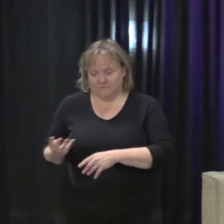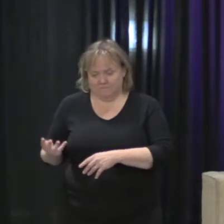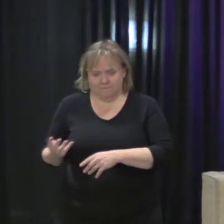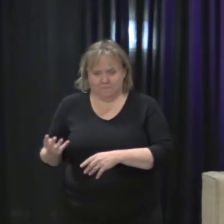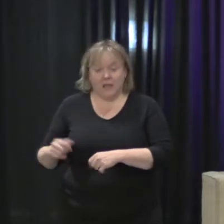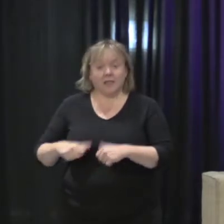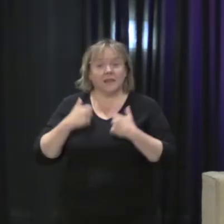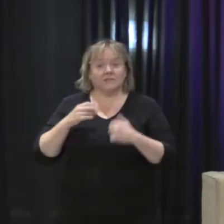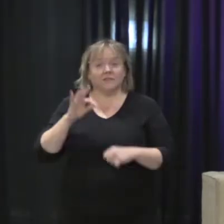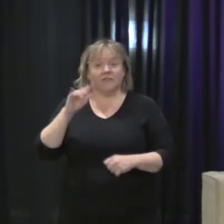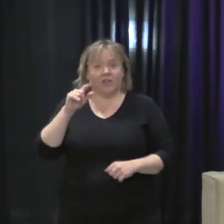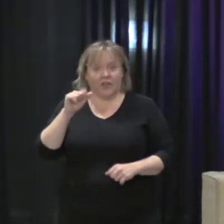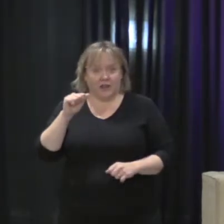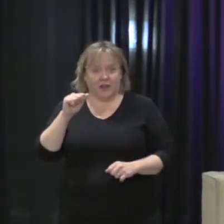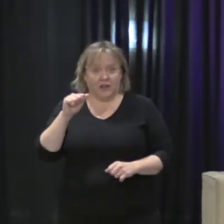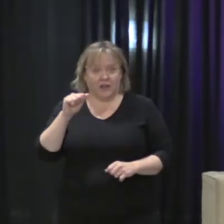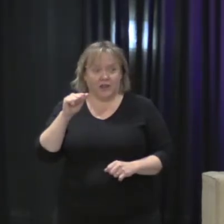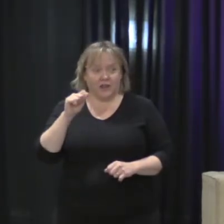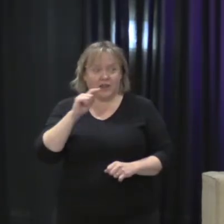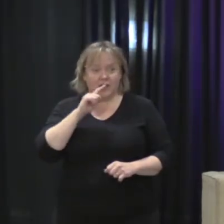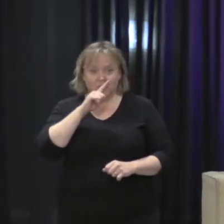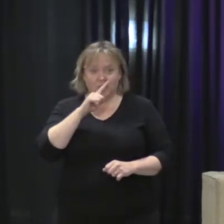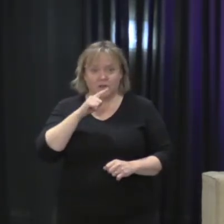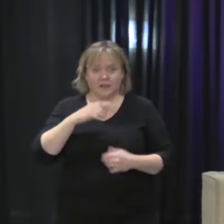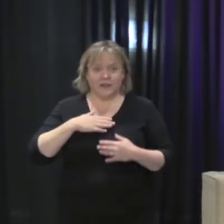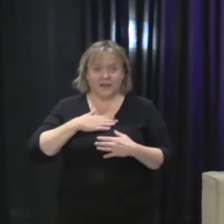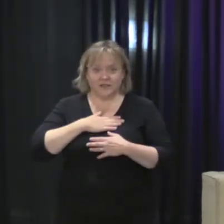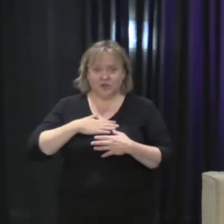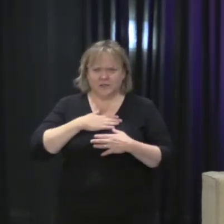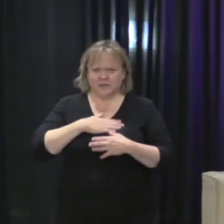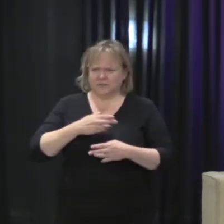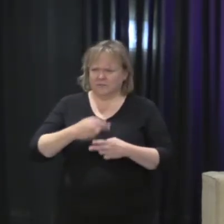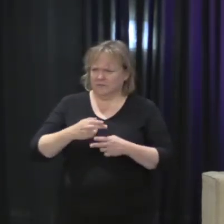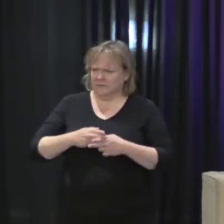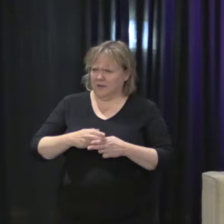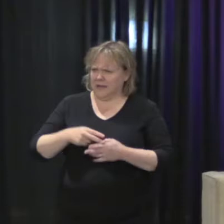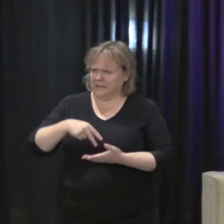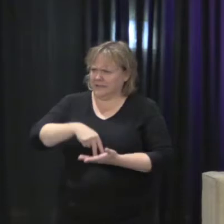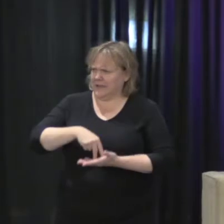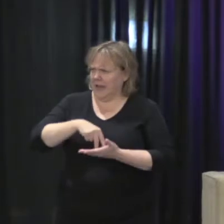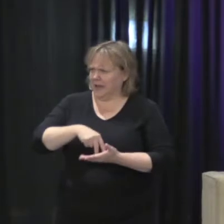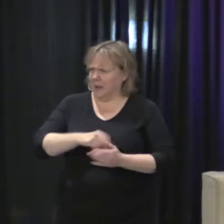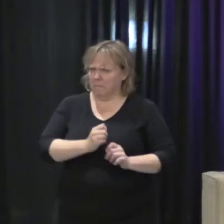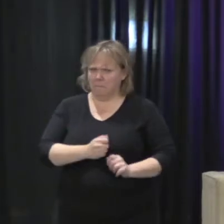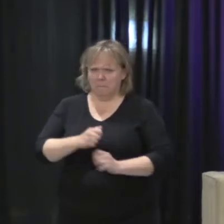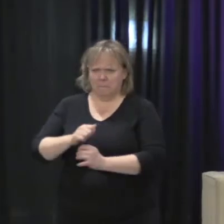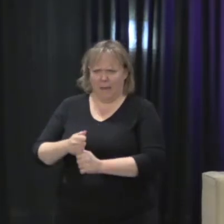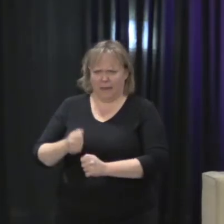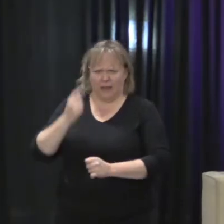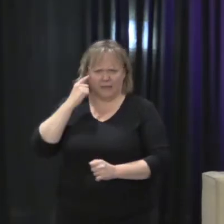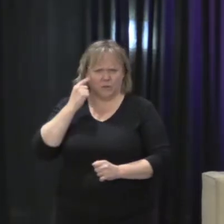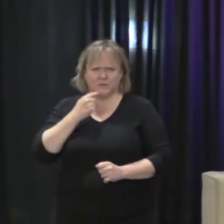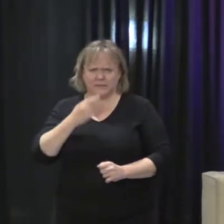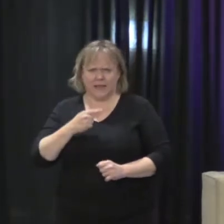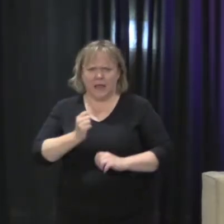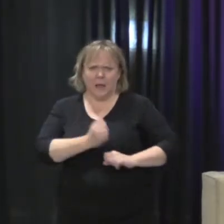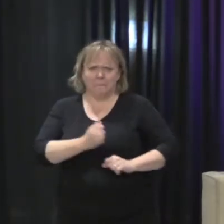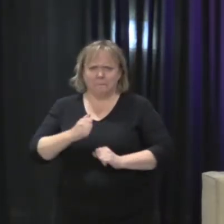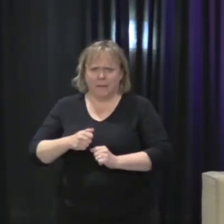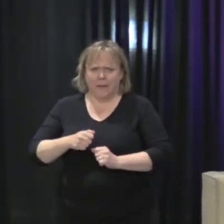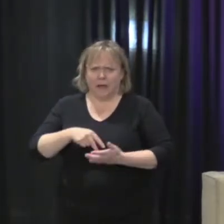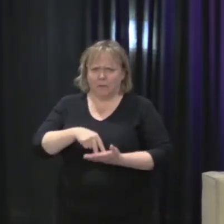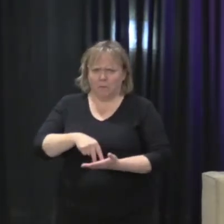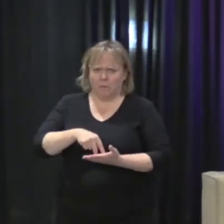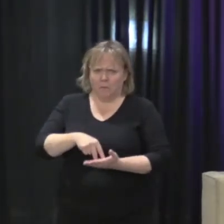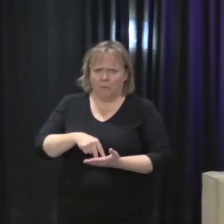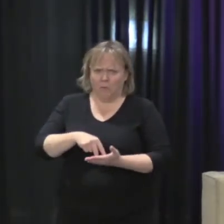and loves to stand up paddle. Yeah, and this crowd, I think we'll call it paddleboarding rather than stand